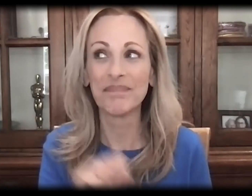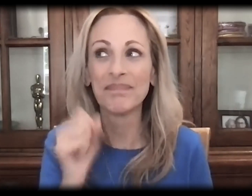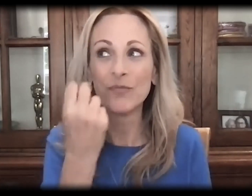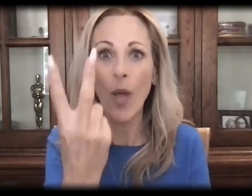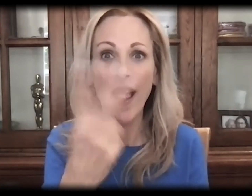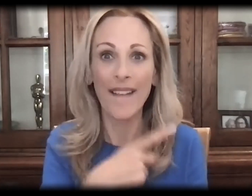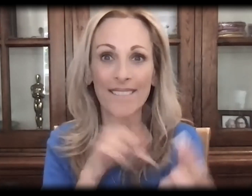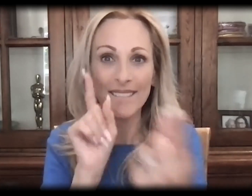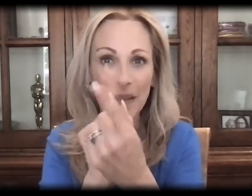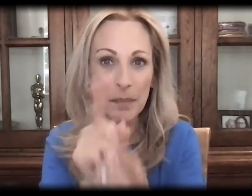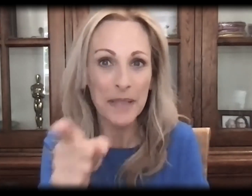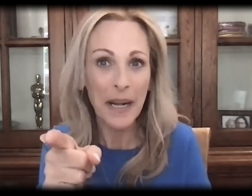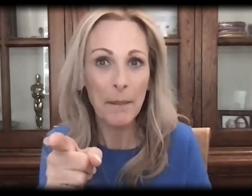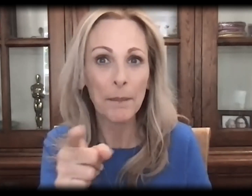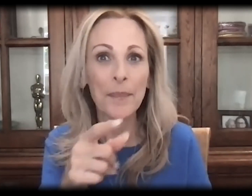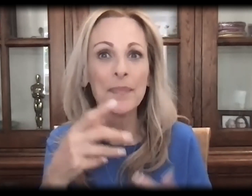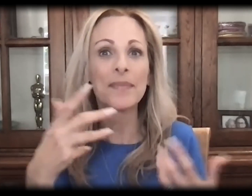Henry Winkler when I was 12 years old.